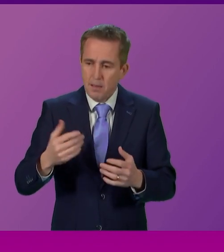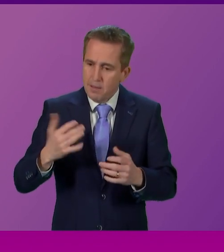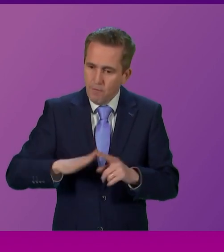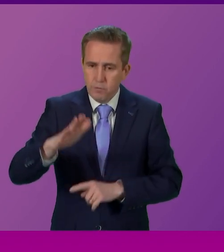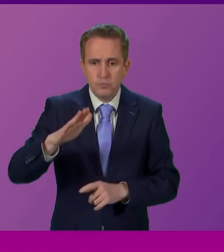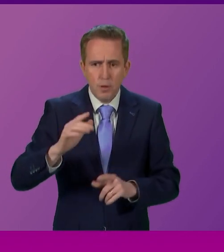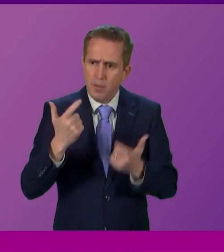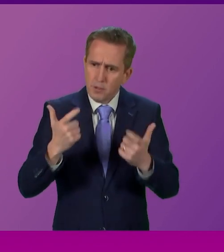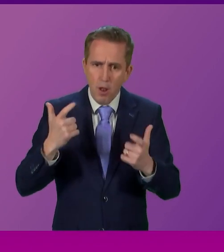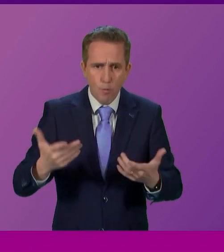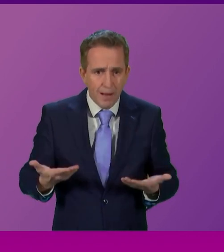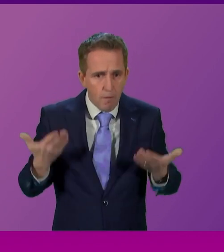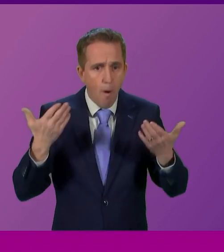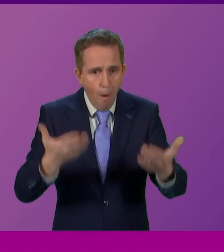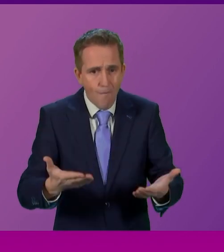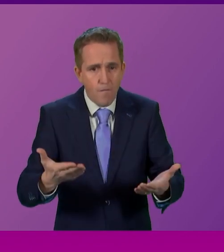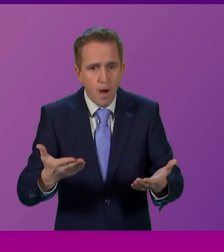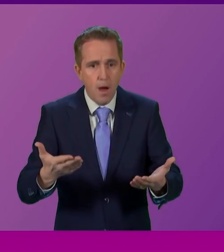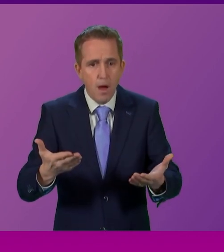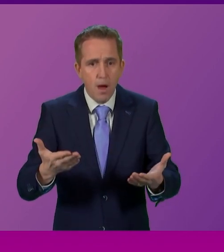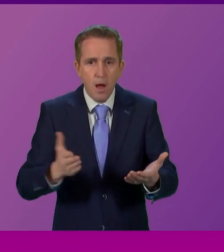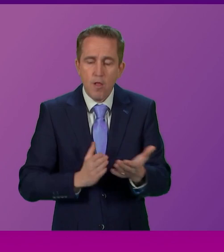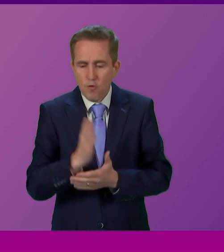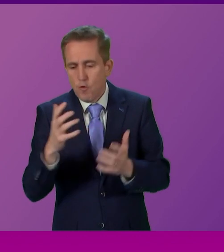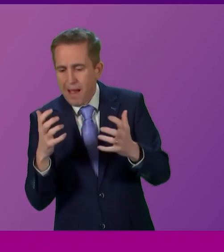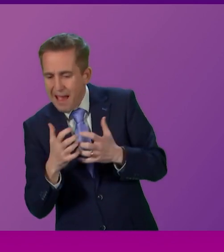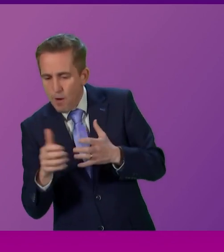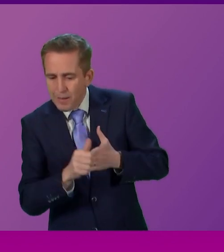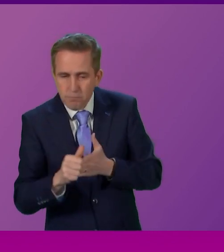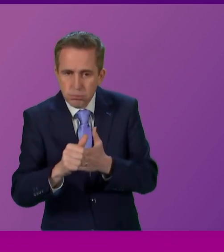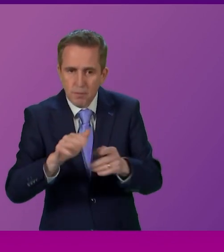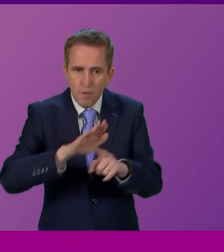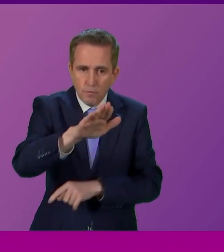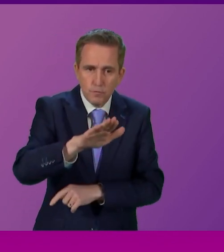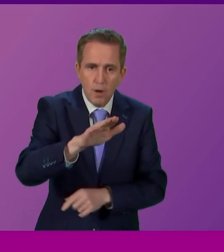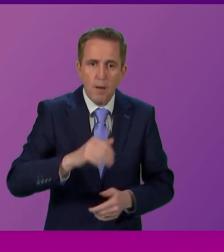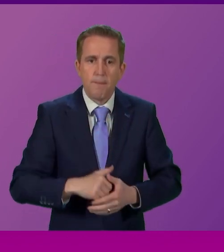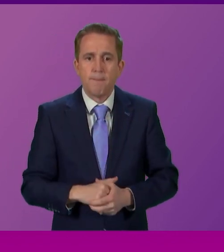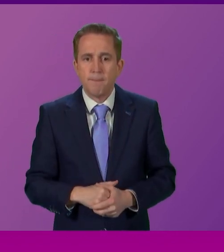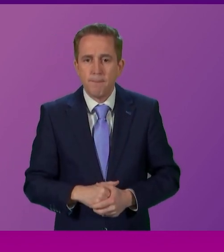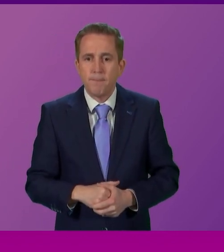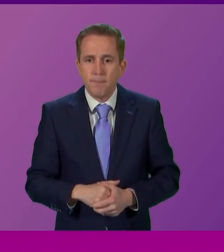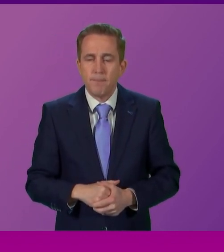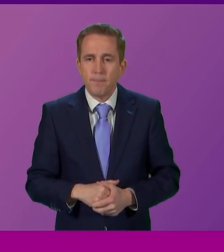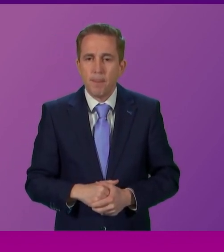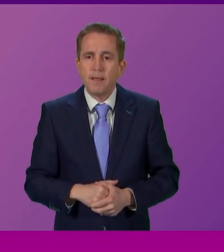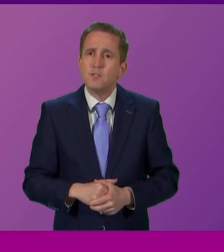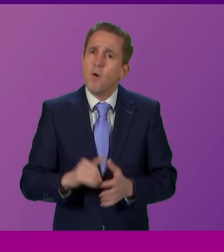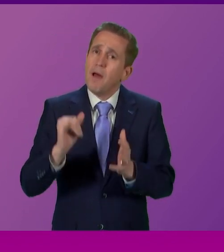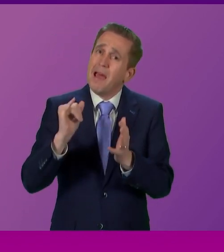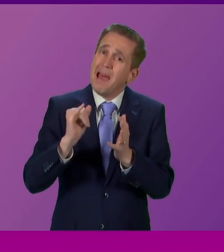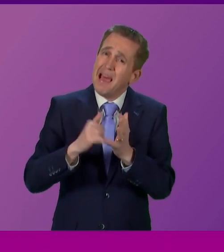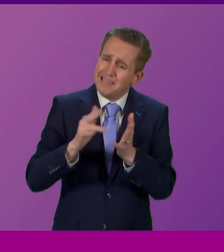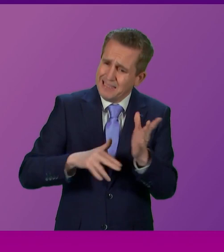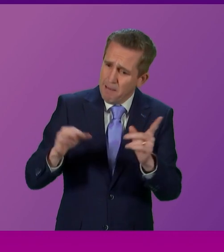indeed Scotland, with regards to the way forward. But the obvious question is, why do the SNP